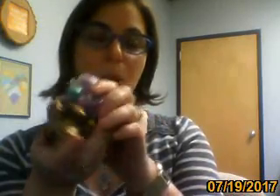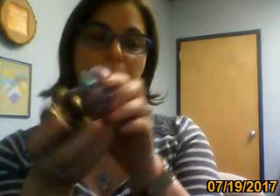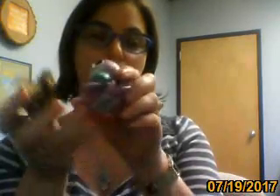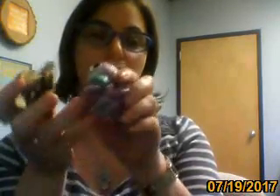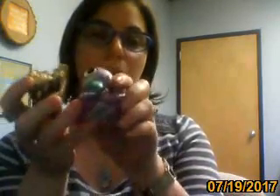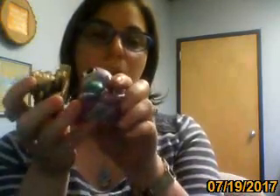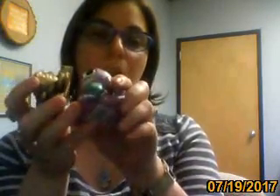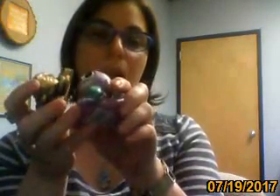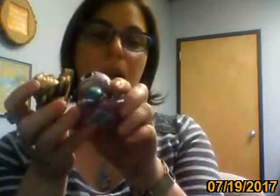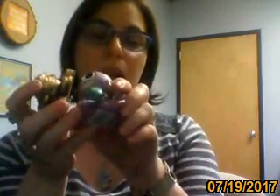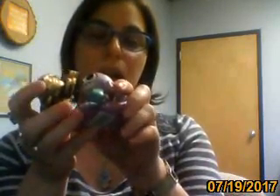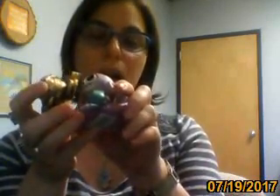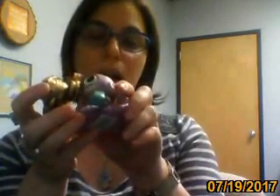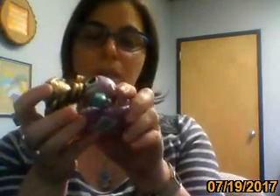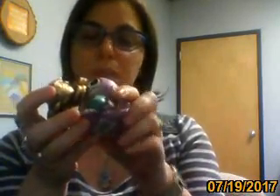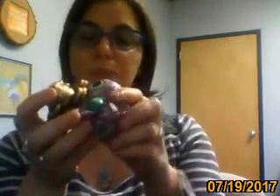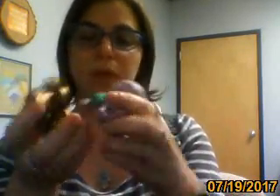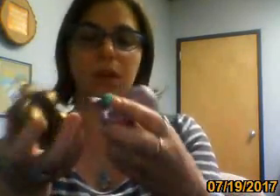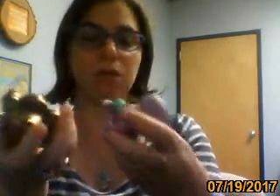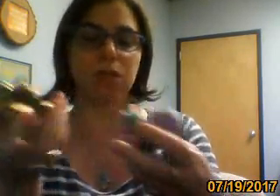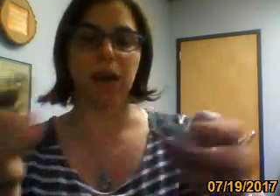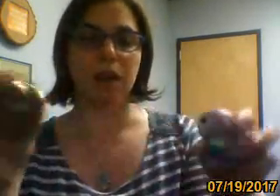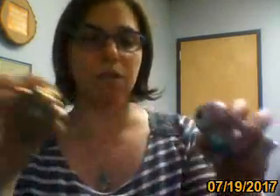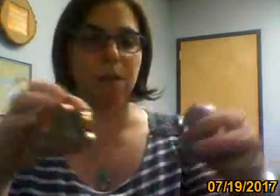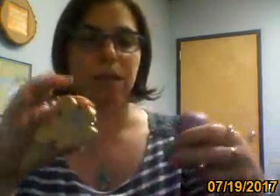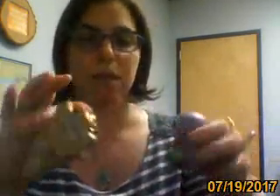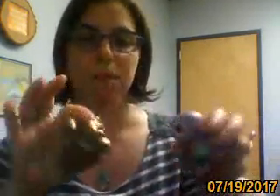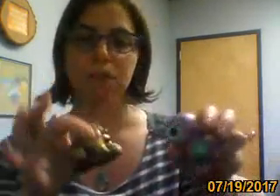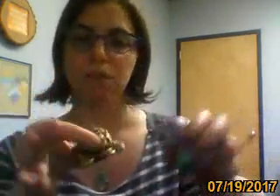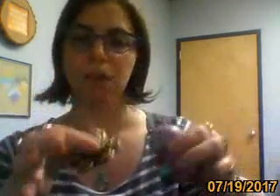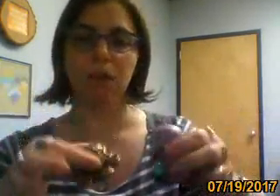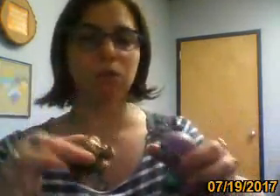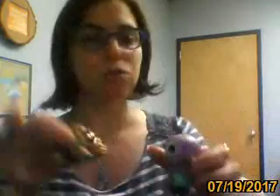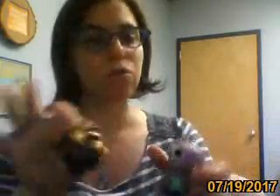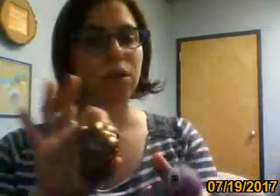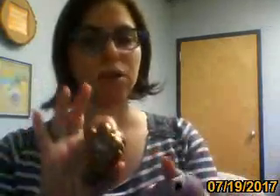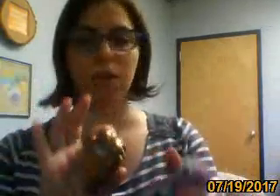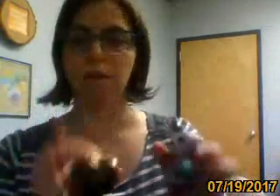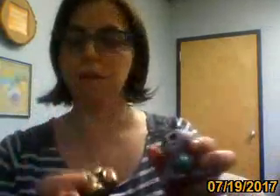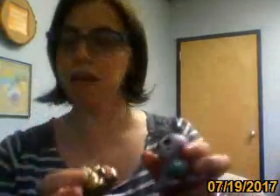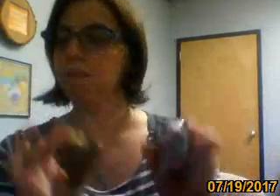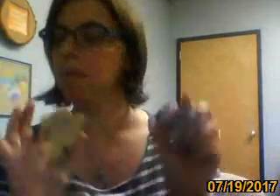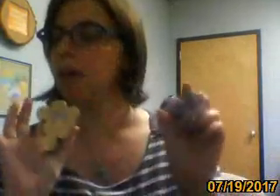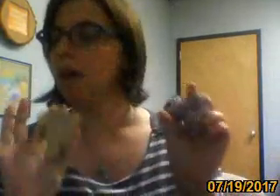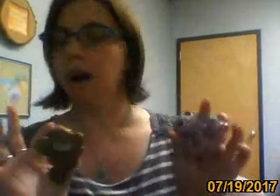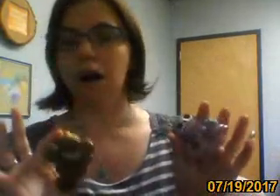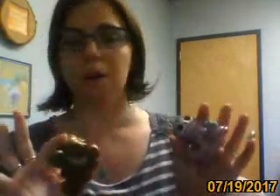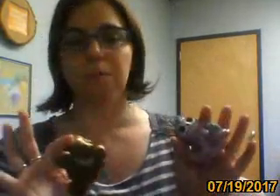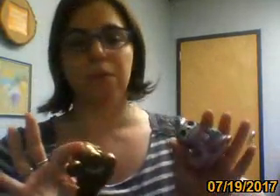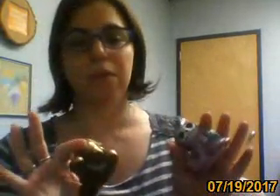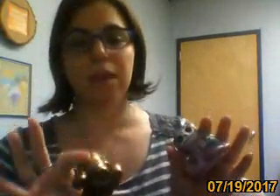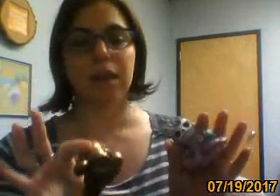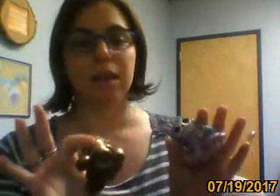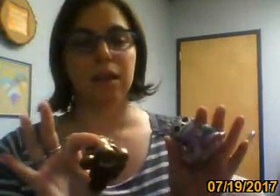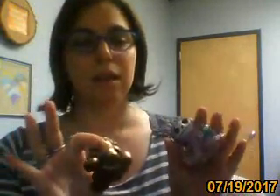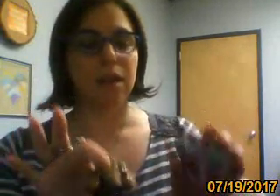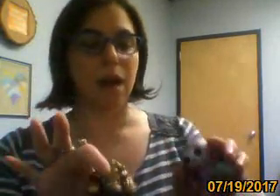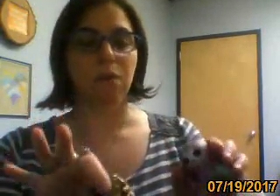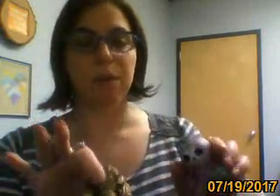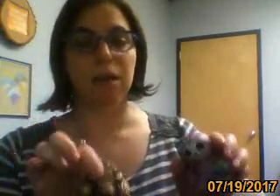way, and, um, you know, just kind of made them into their own story, their own thing. Um, then that would